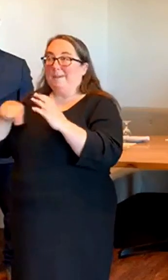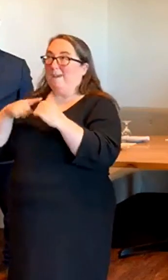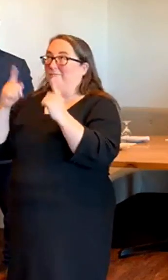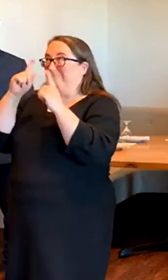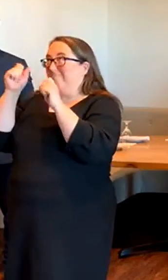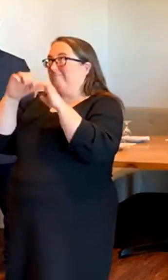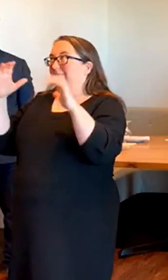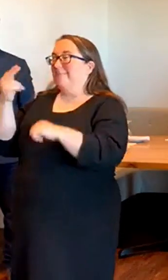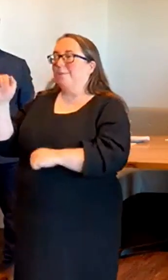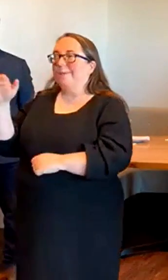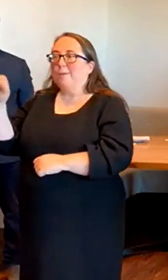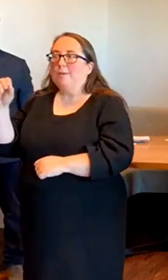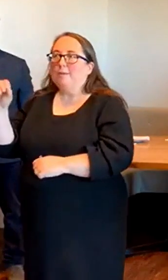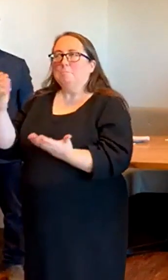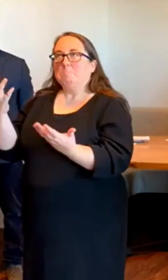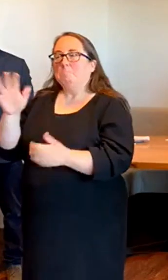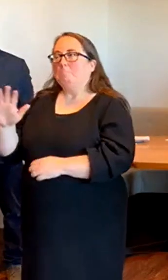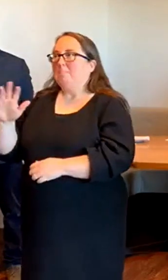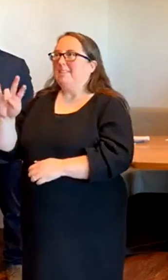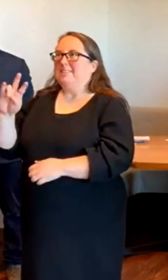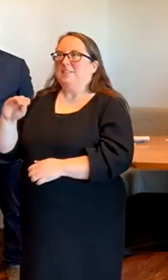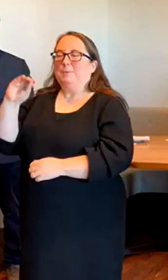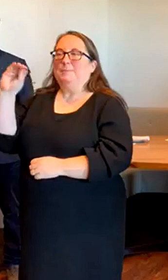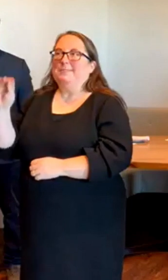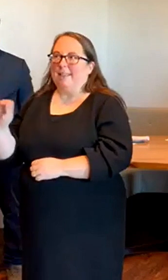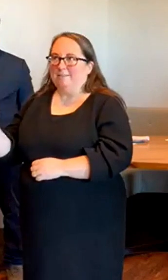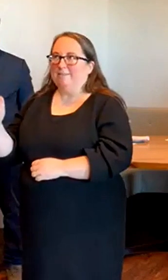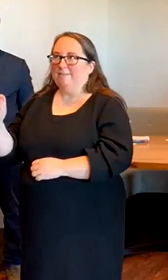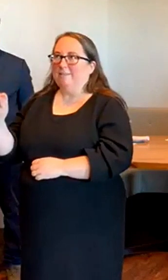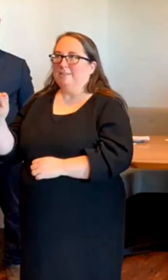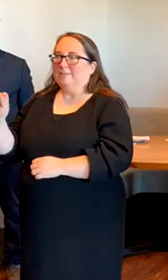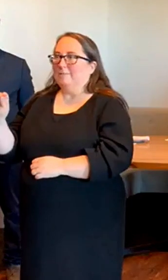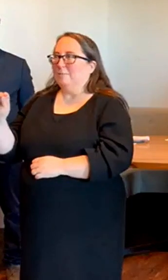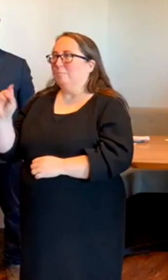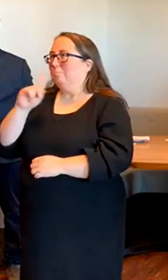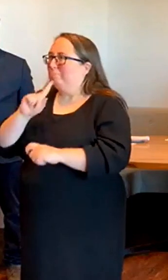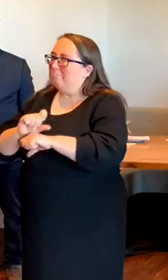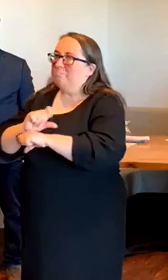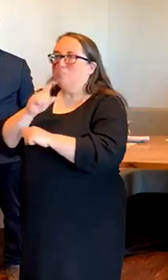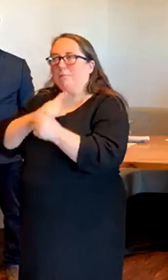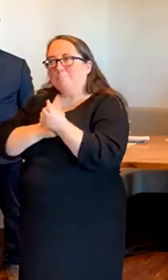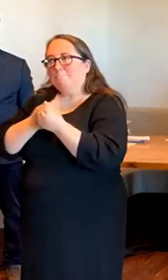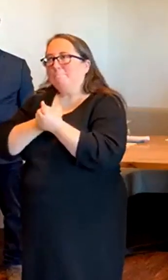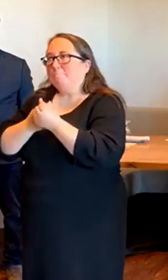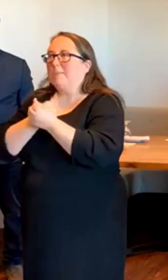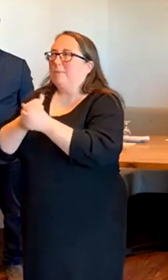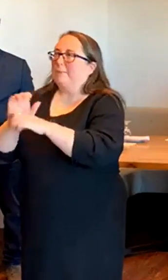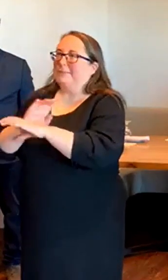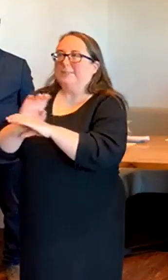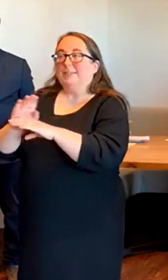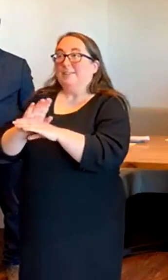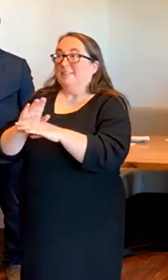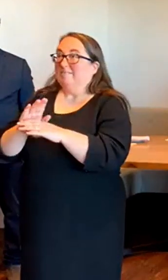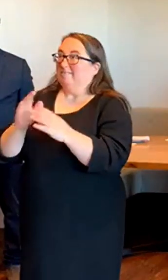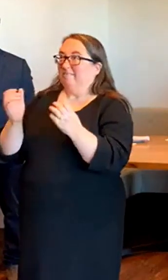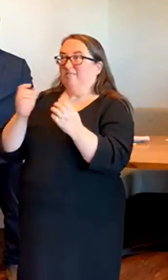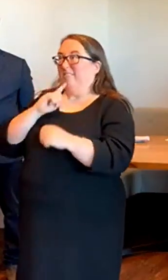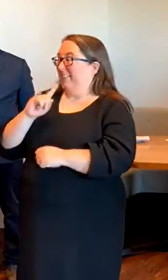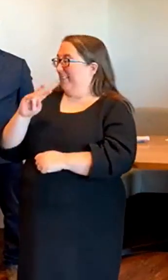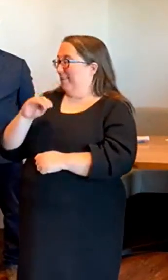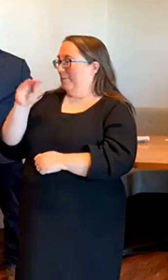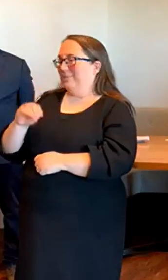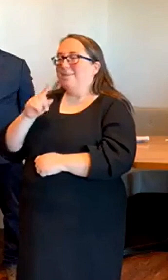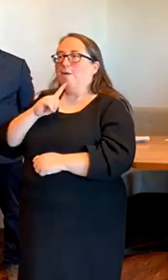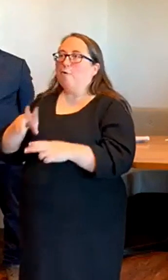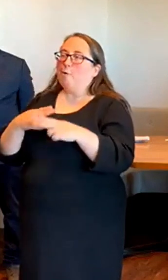probably 70 some odd percent, truly, of our businesses in the county are classified as small businesses, small merchants.